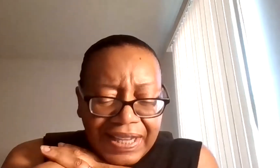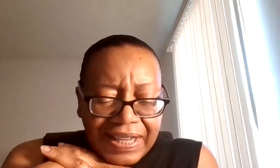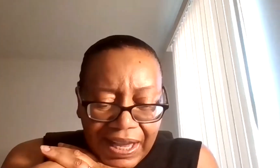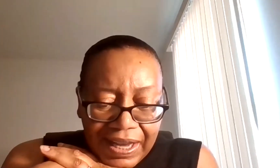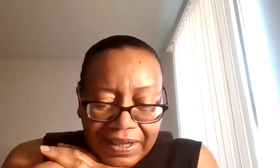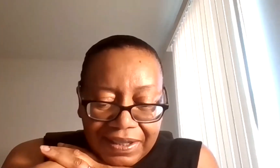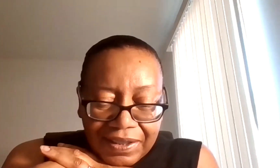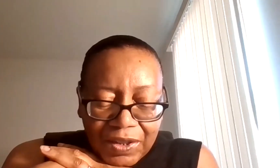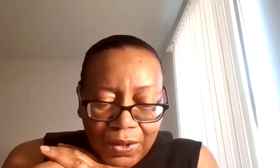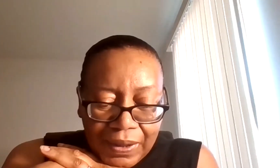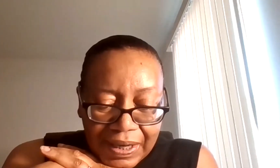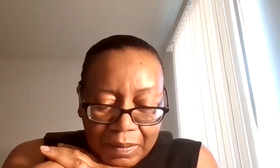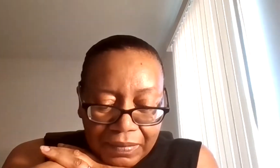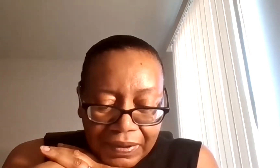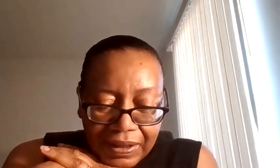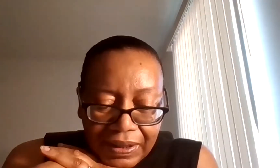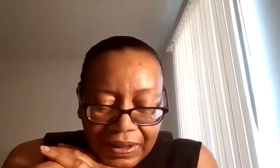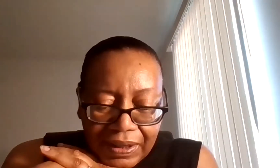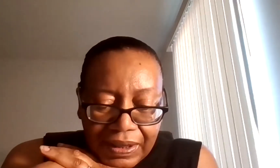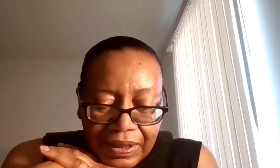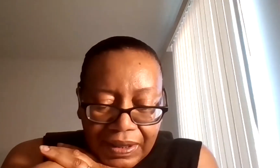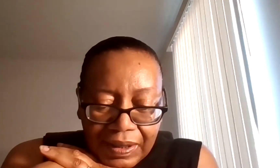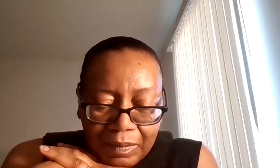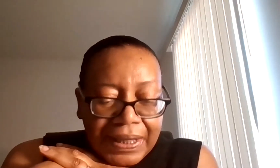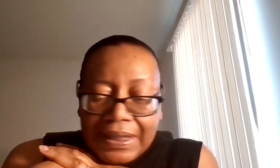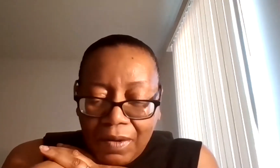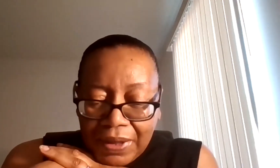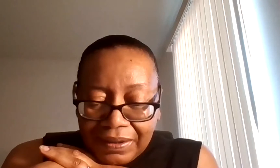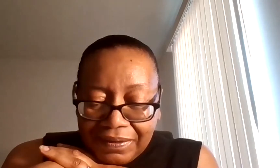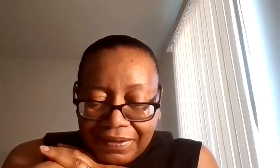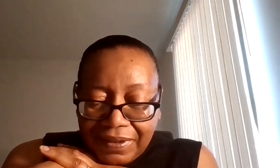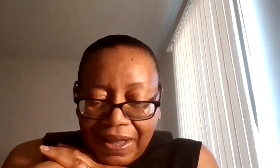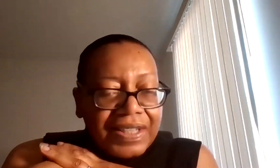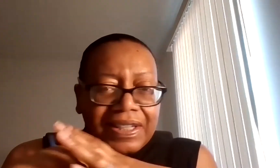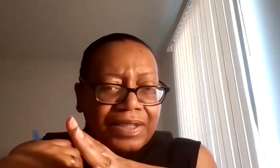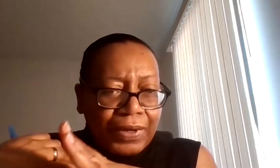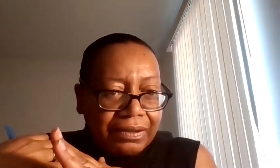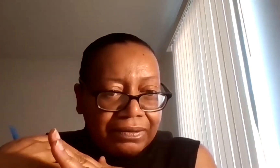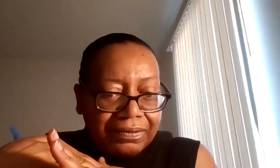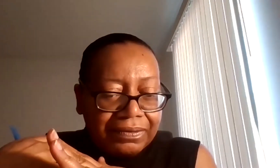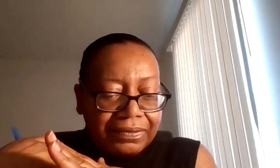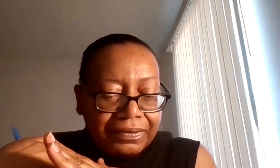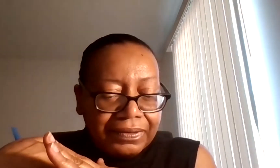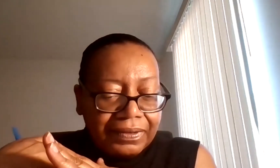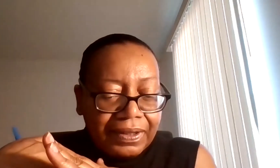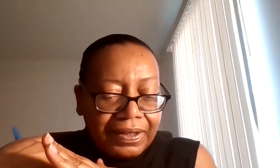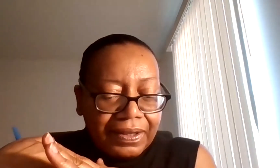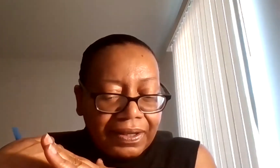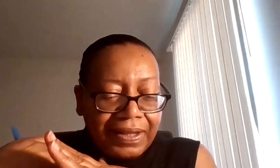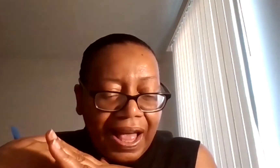brought it to me. And I watched it and I watched said to him, please tell me that this isn't real,